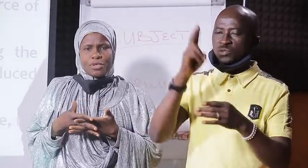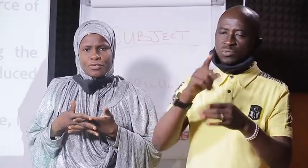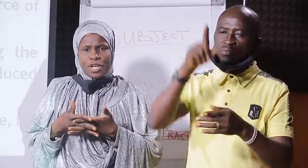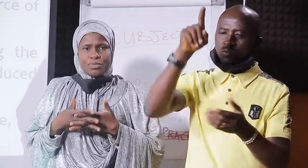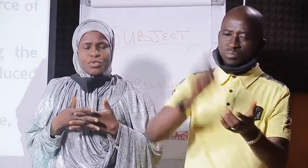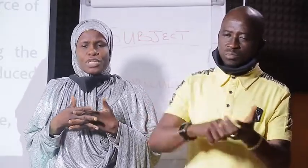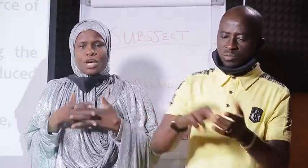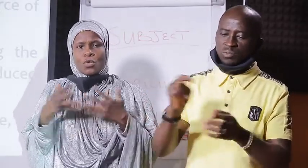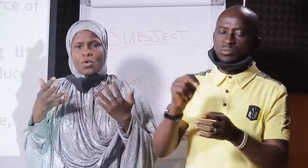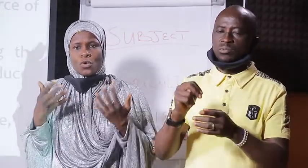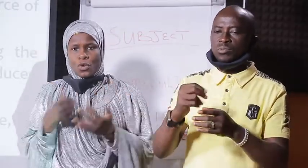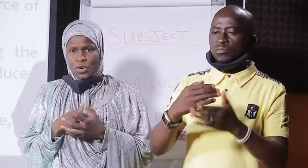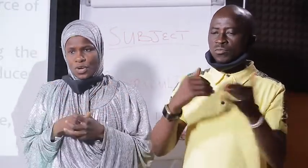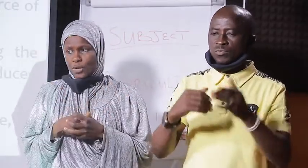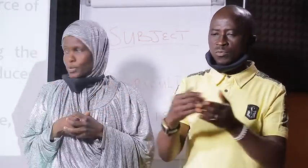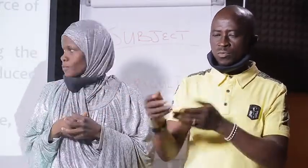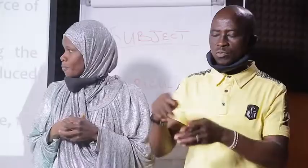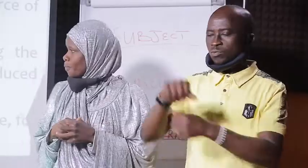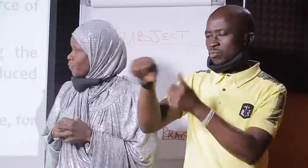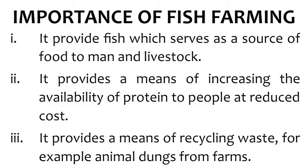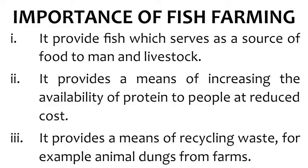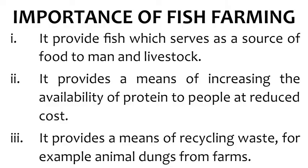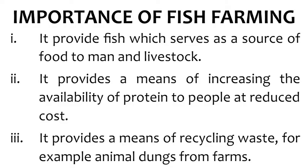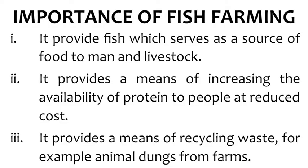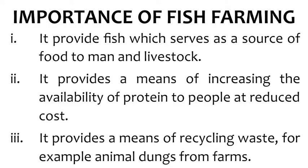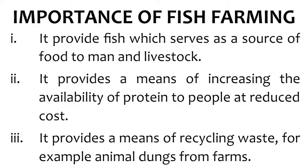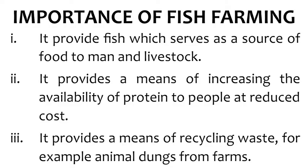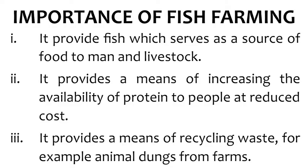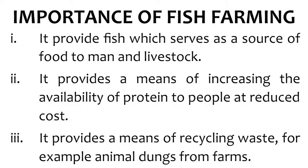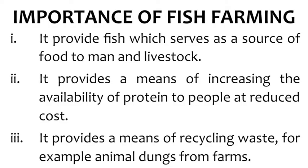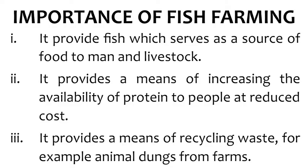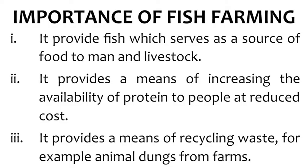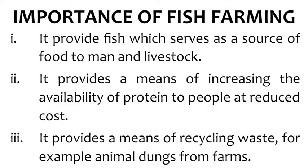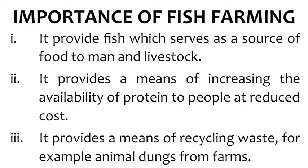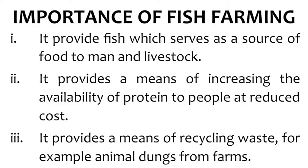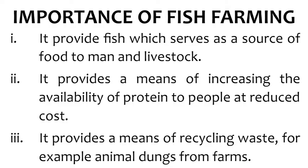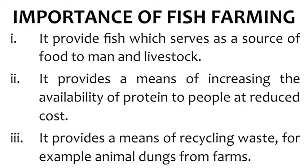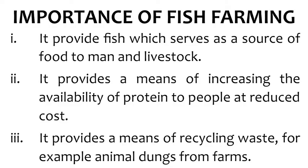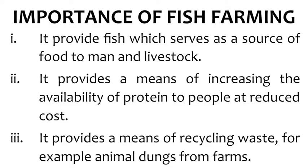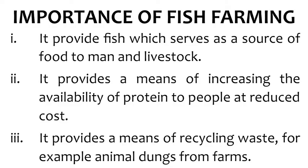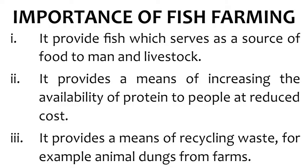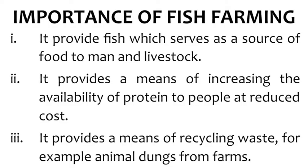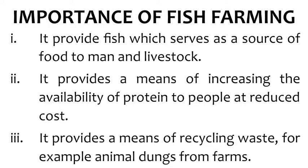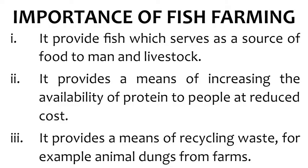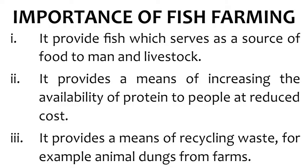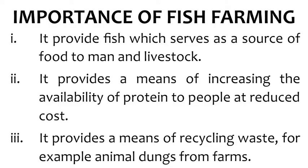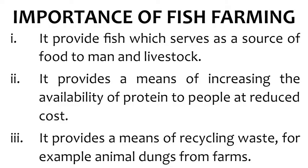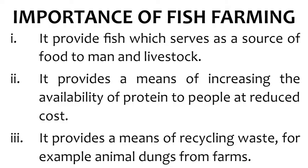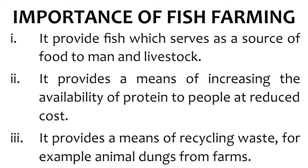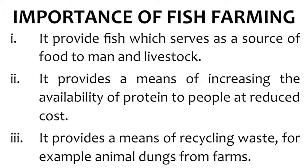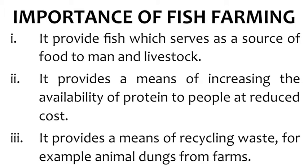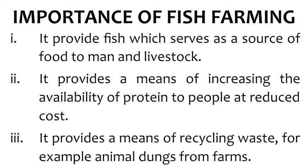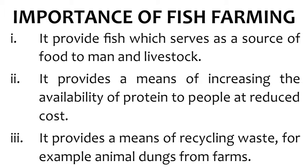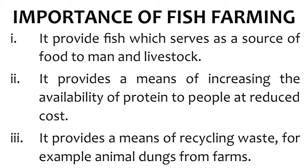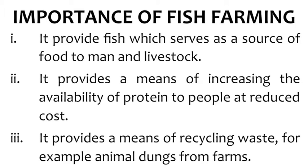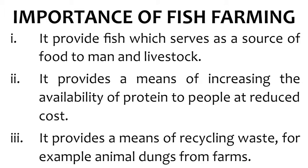beef before it can go round number three it provides a means of recycling waste for